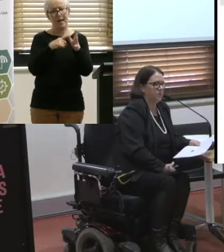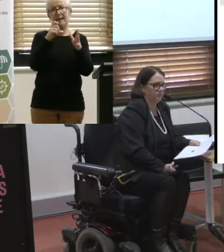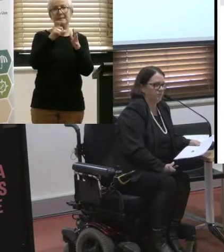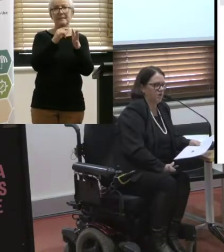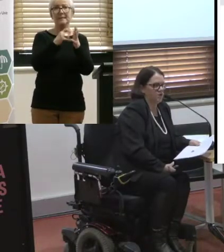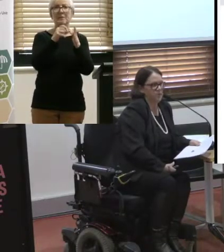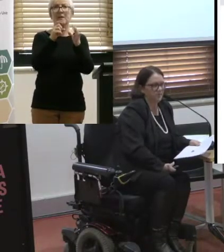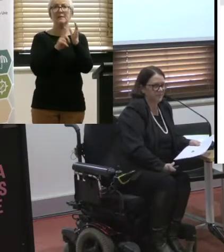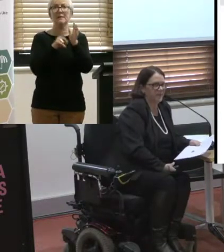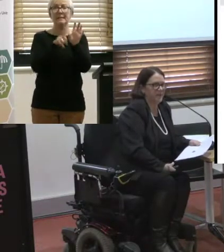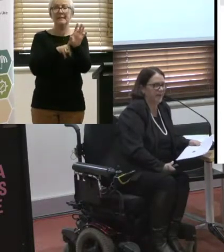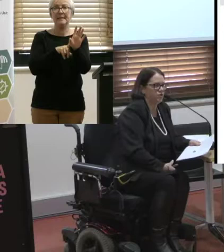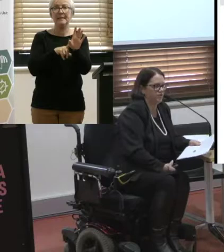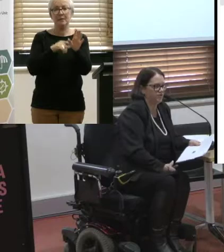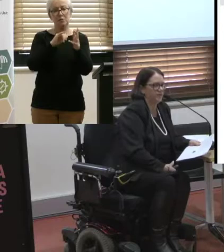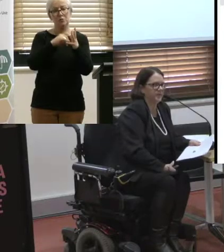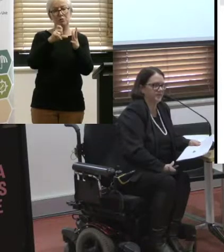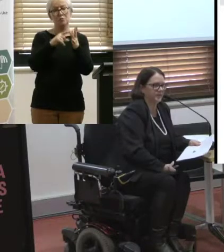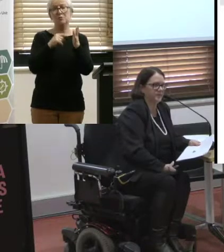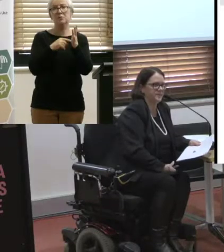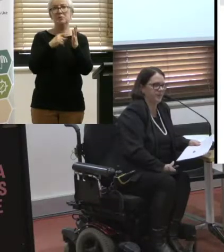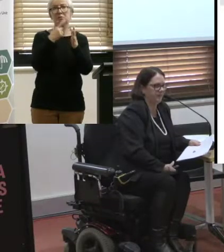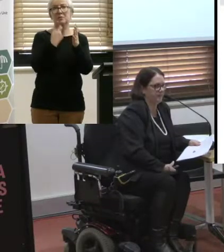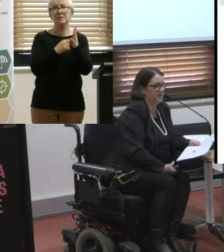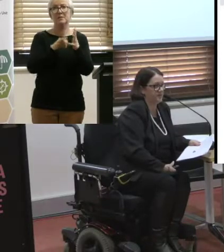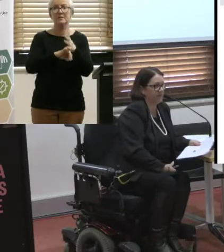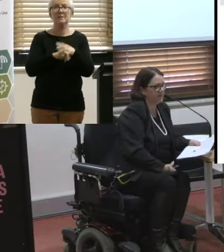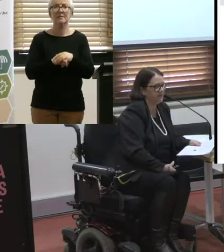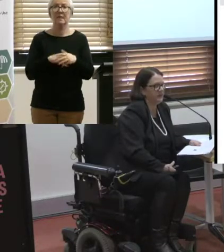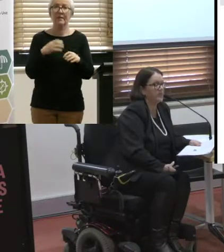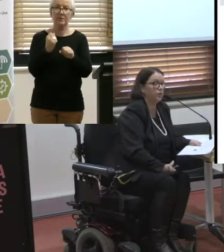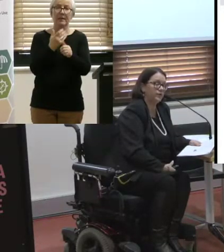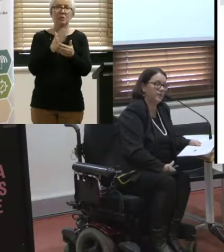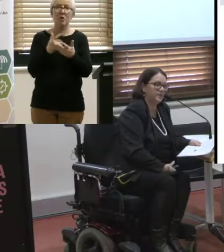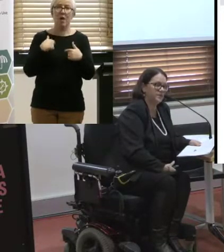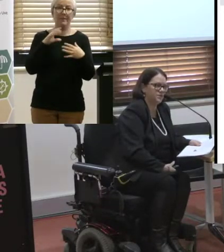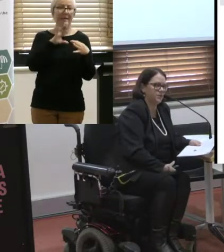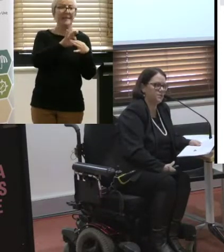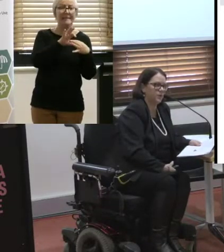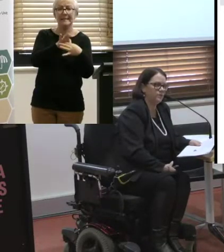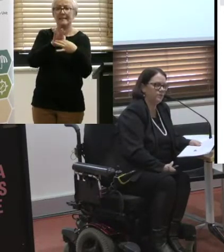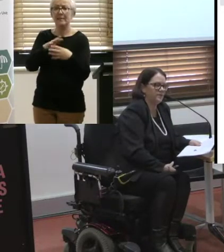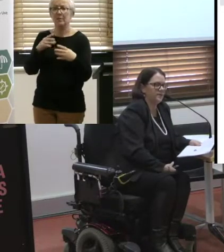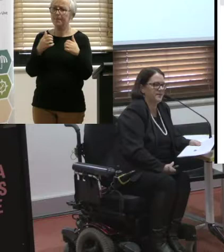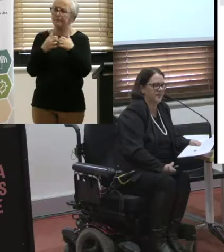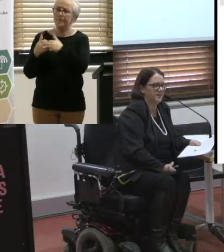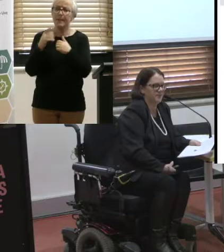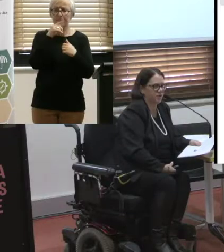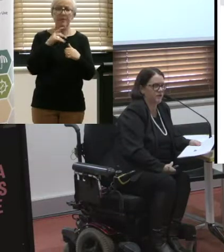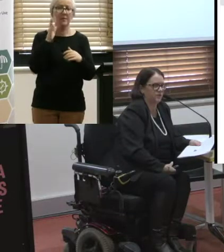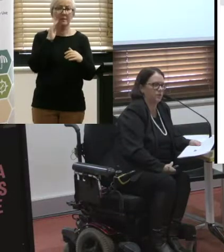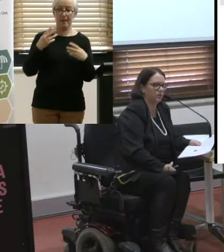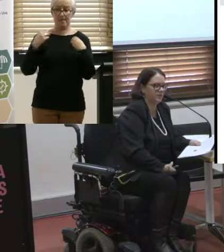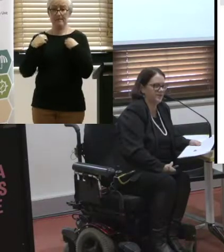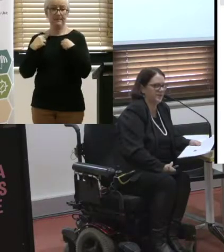It's my job to be making sure that I'm connecting with as many people as I can, that's including the industry as well, to have a